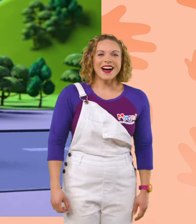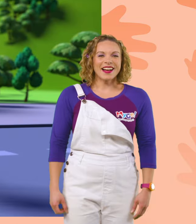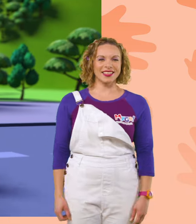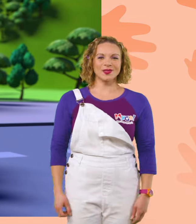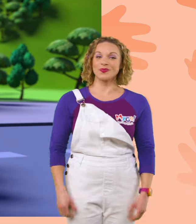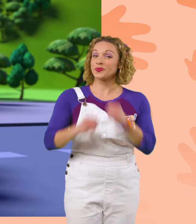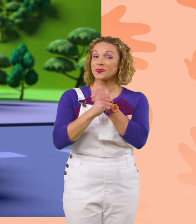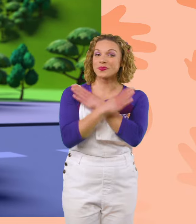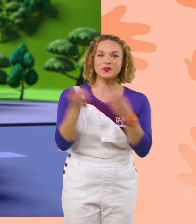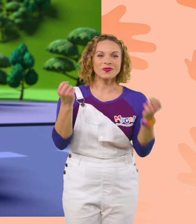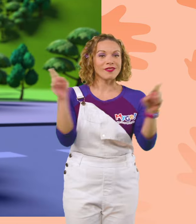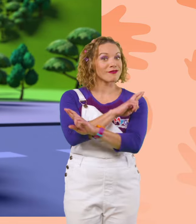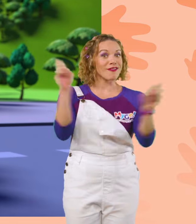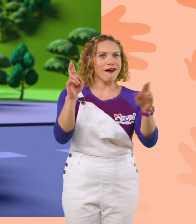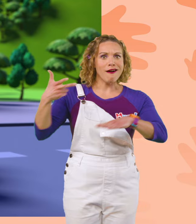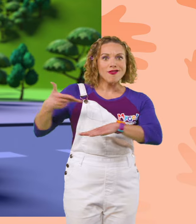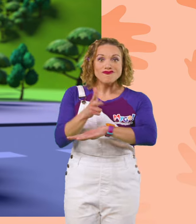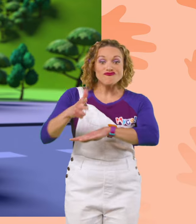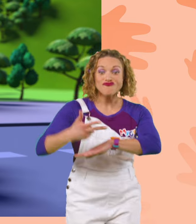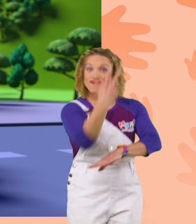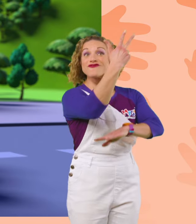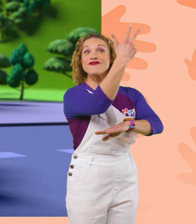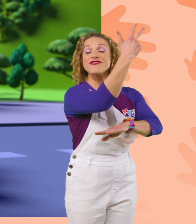The Blippi-mobile is ready to blast off for adventure!